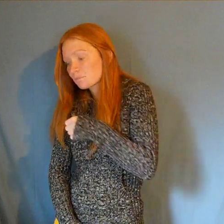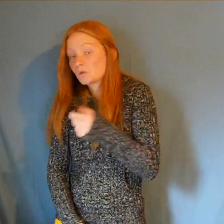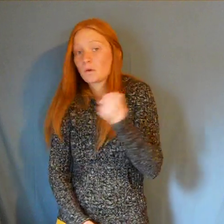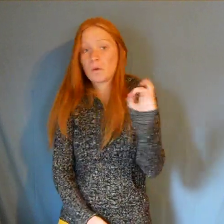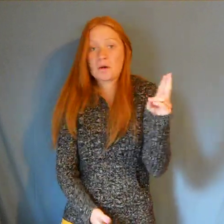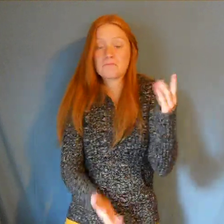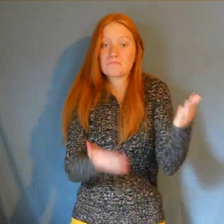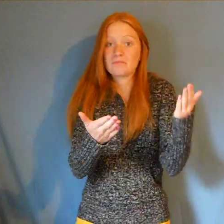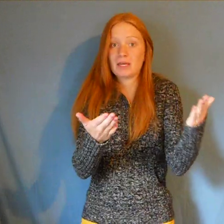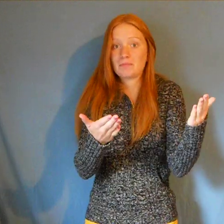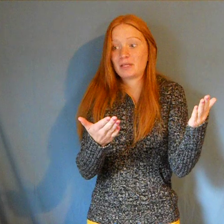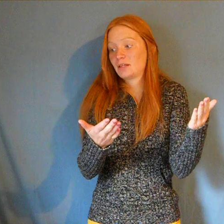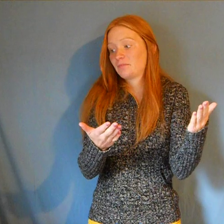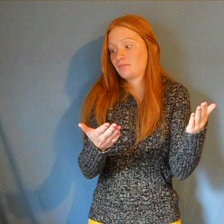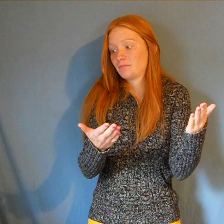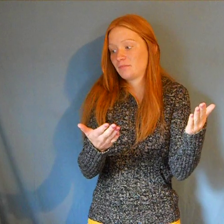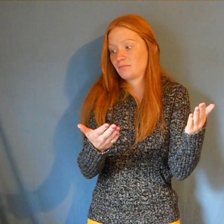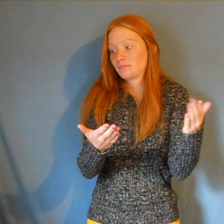think you were rude and ignoring me.